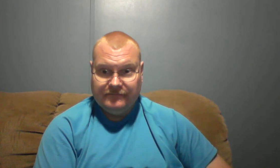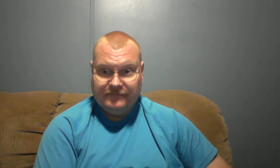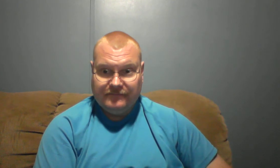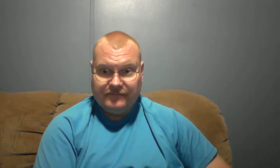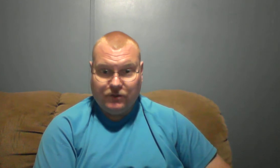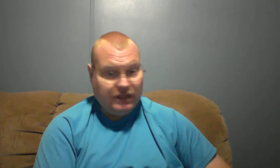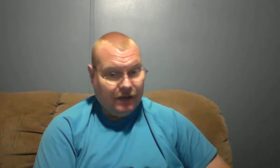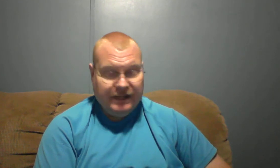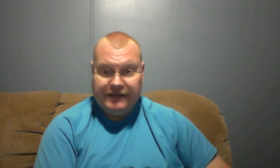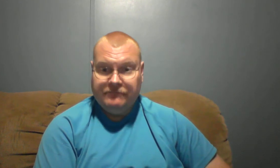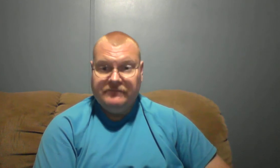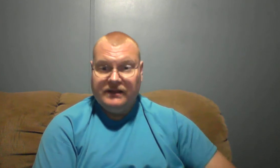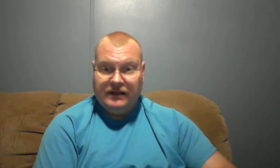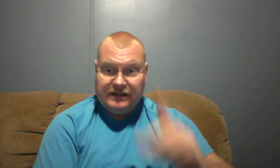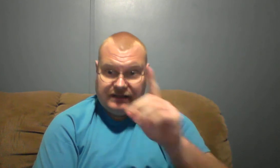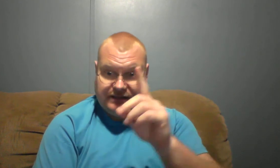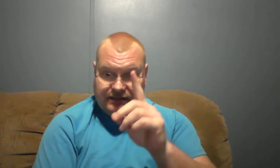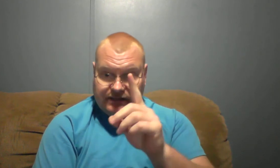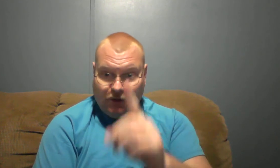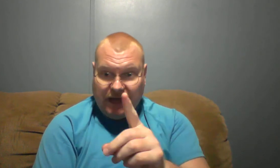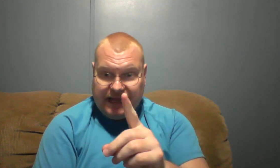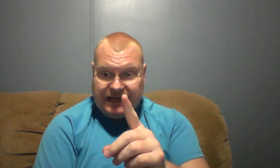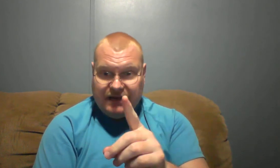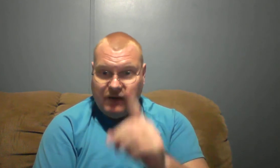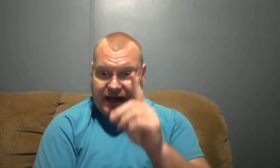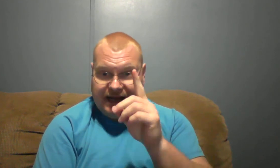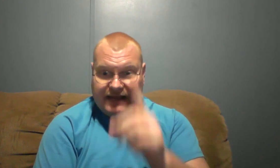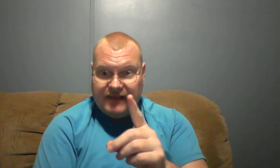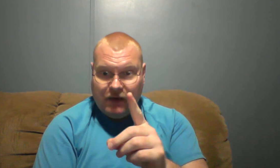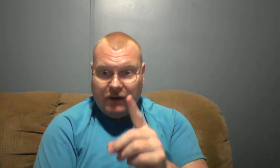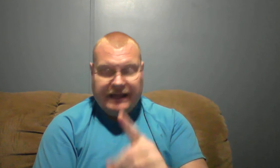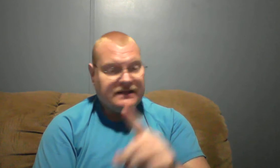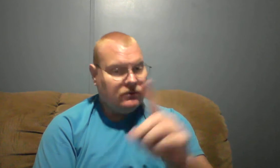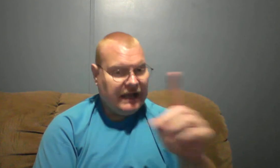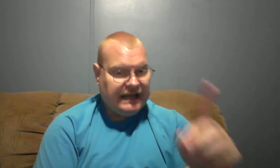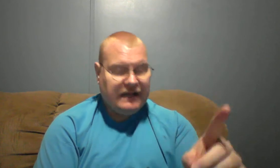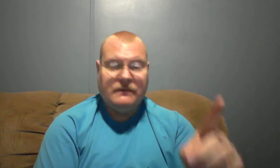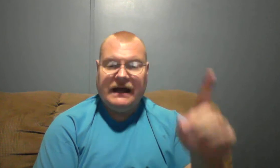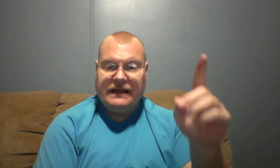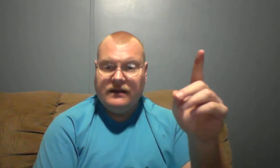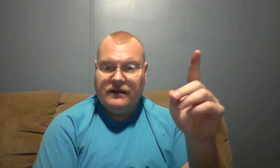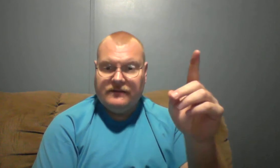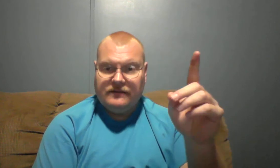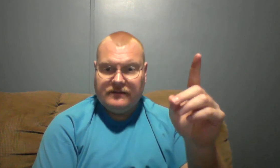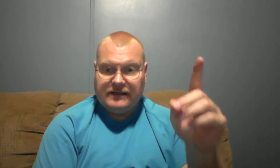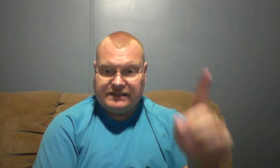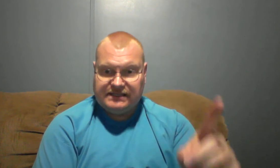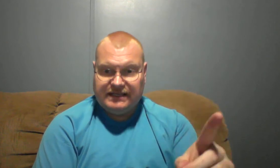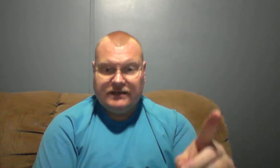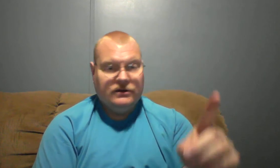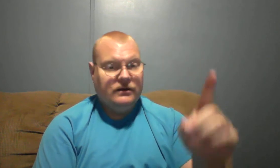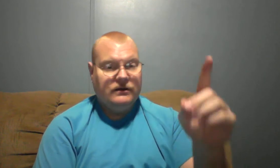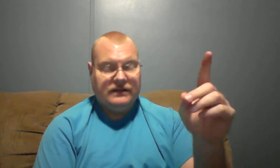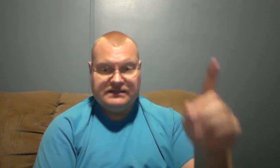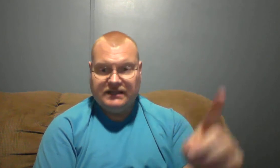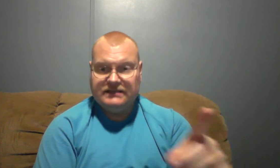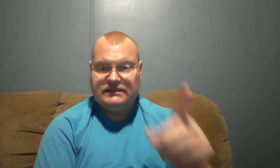You come in. Don't hate anybody in that way. Don't hate anybody that's a sinner that's done stuff,